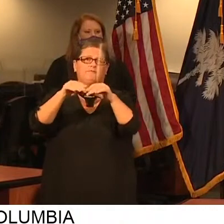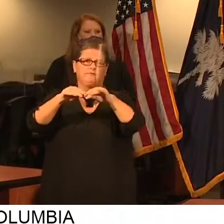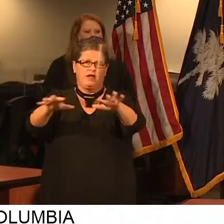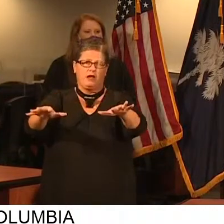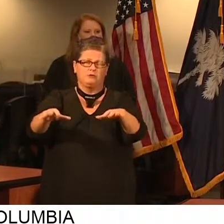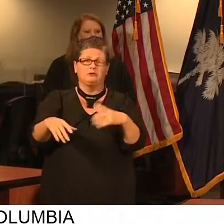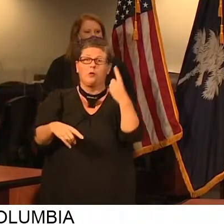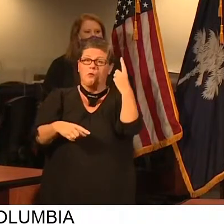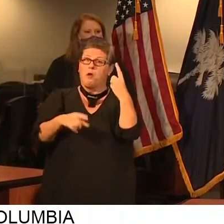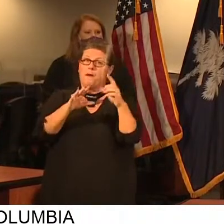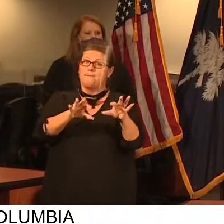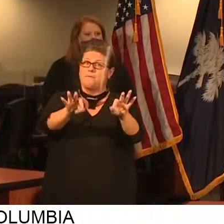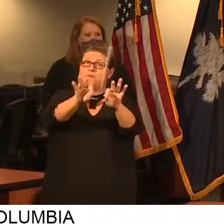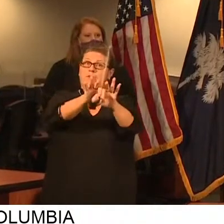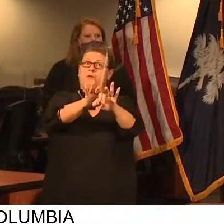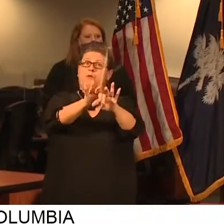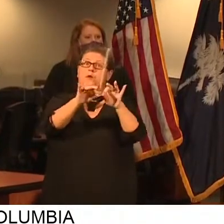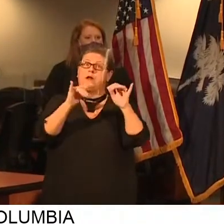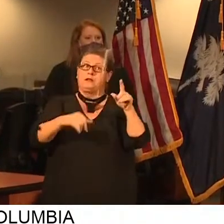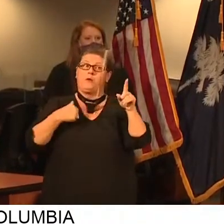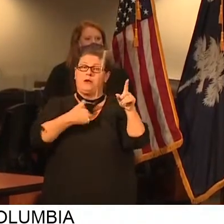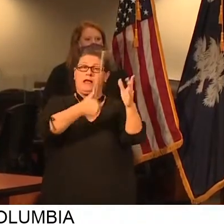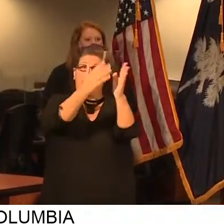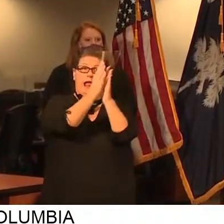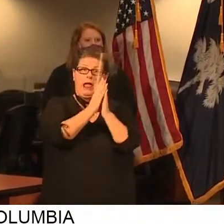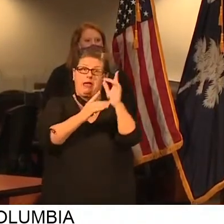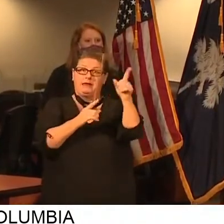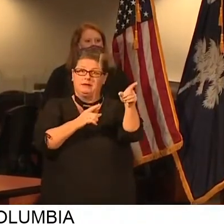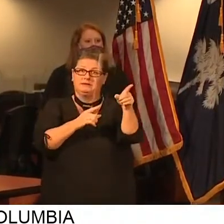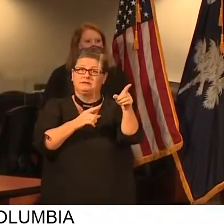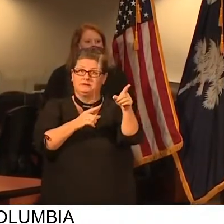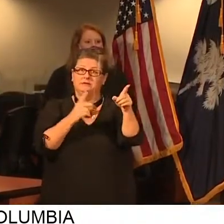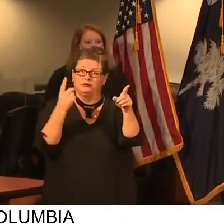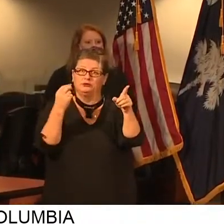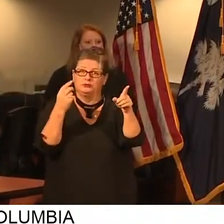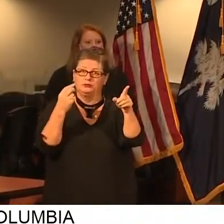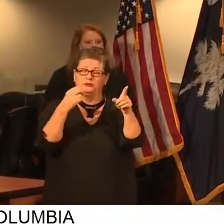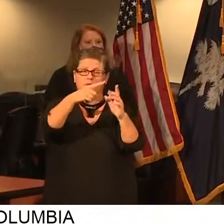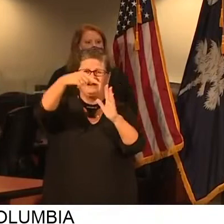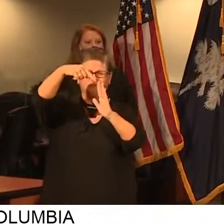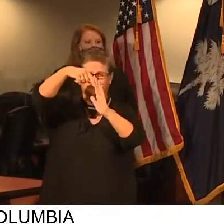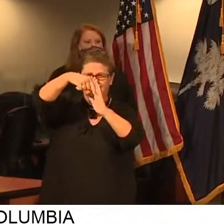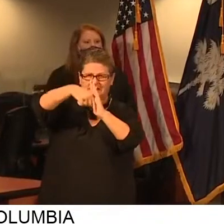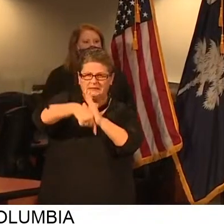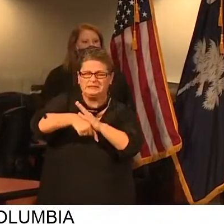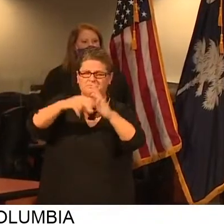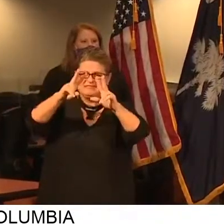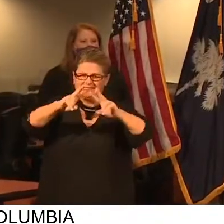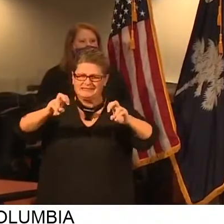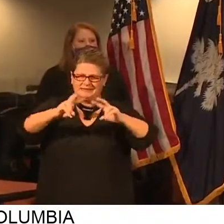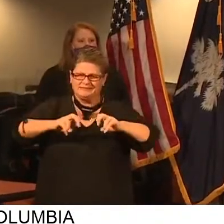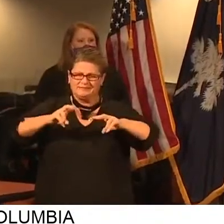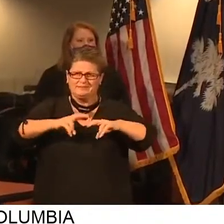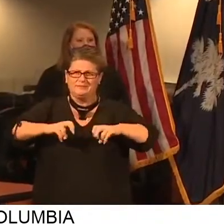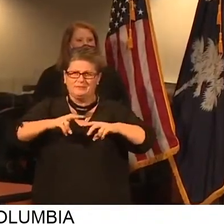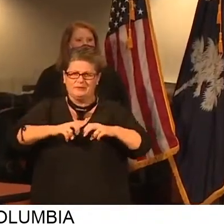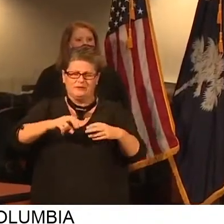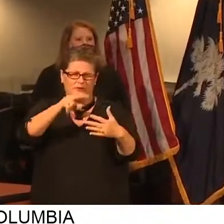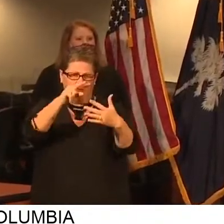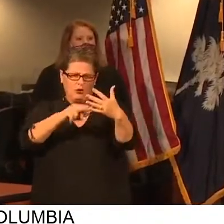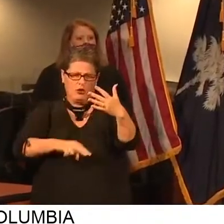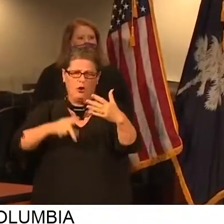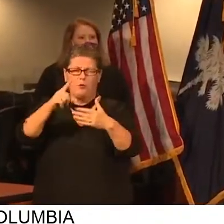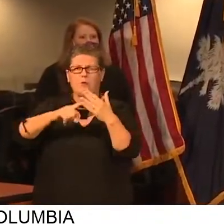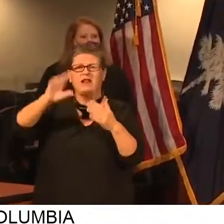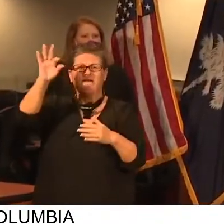Accelerate SC was the conduct of a thorough and complete review of the Federal Coronavirus